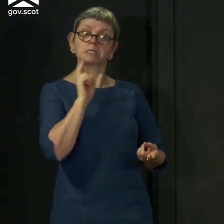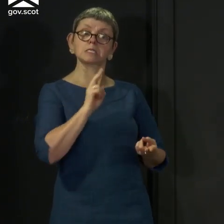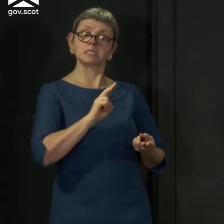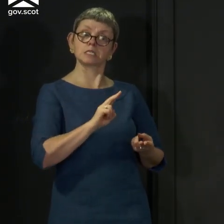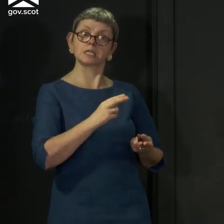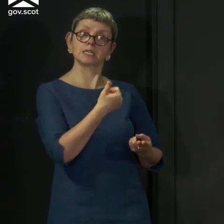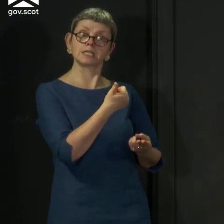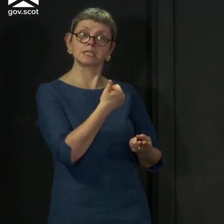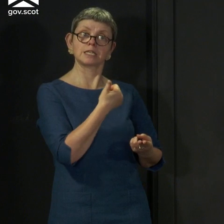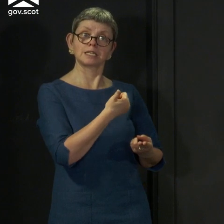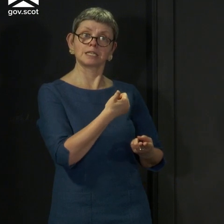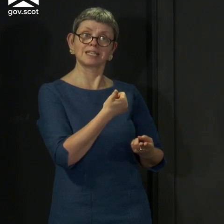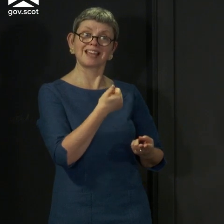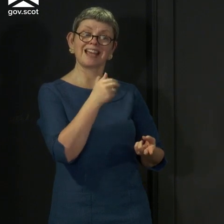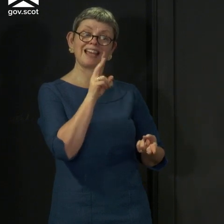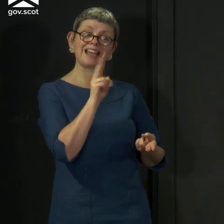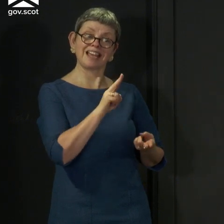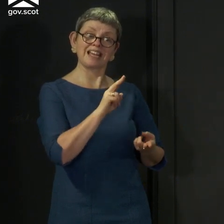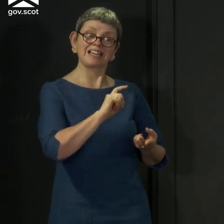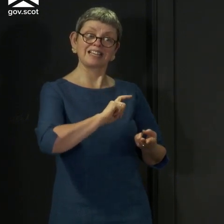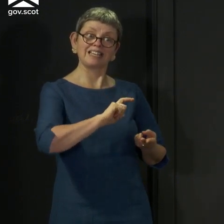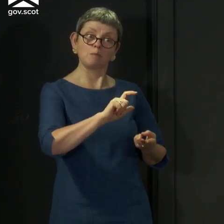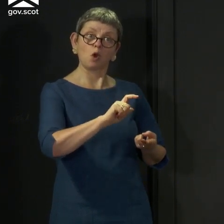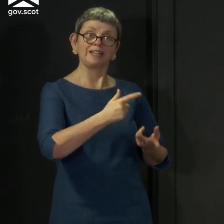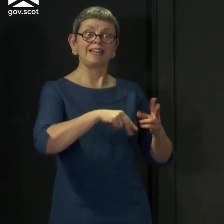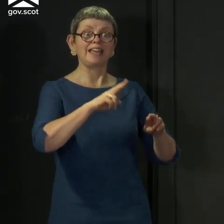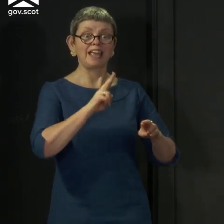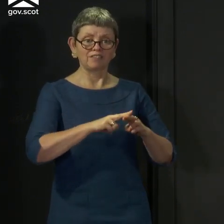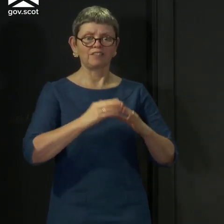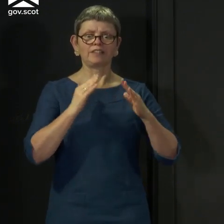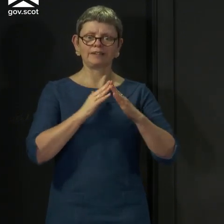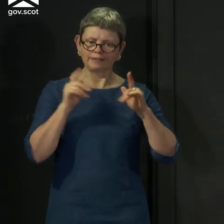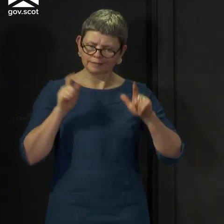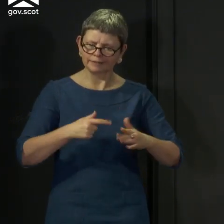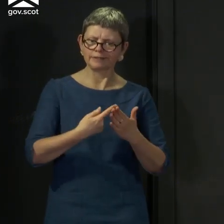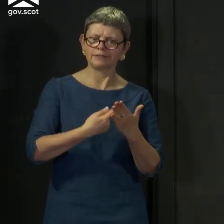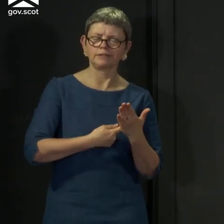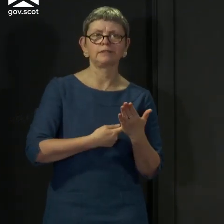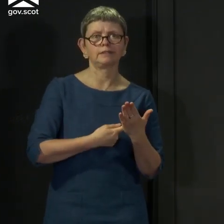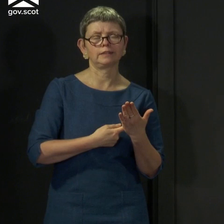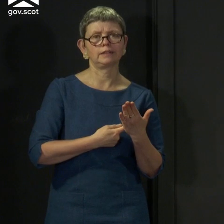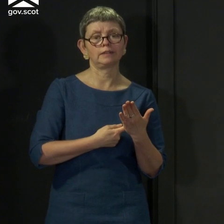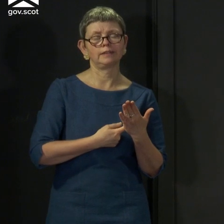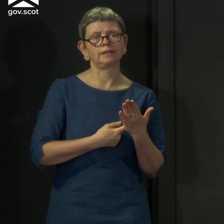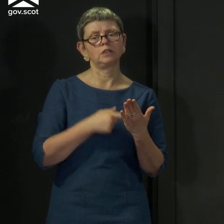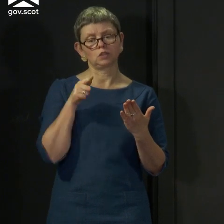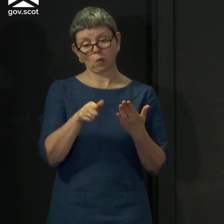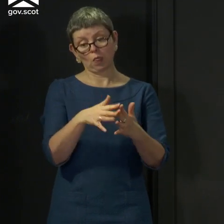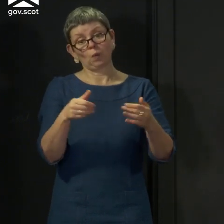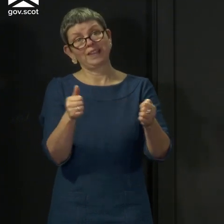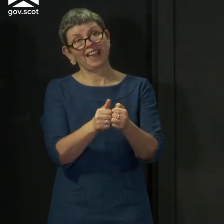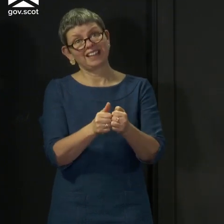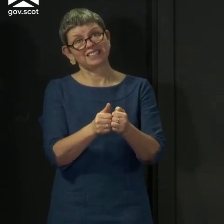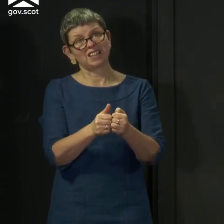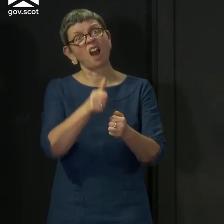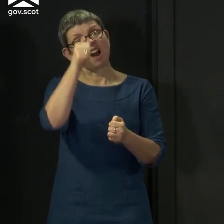but we'll only keep it there if we keep doing all the things that we're asking people to do. So we're going into a weekend. It gets so